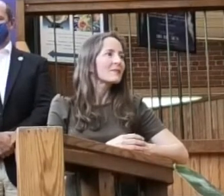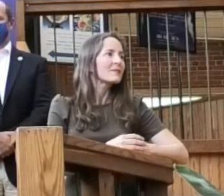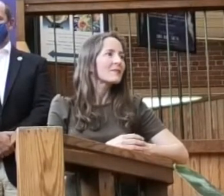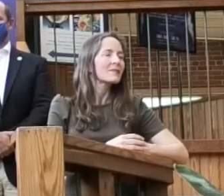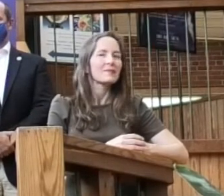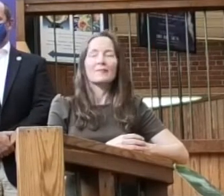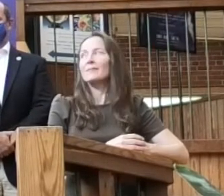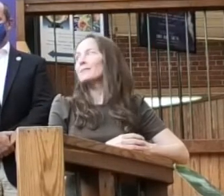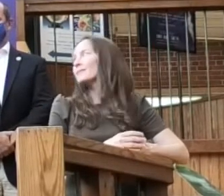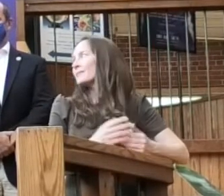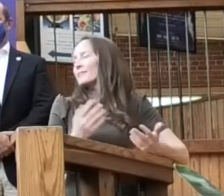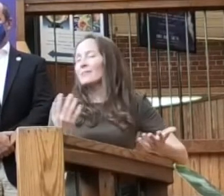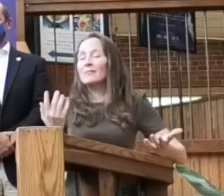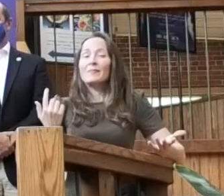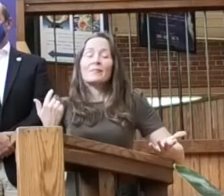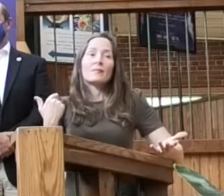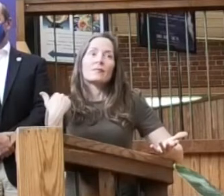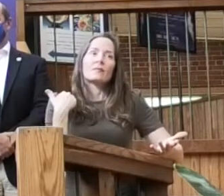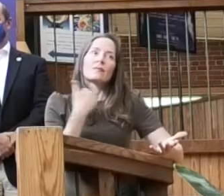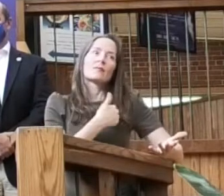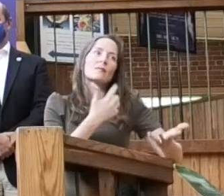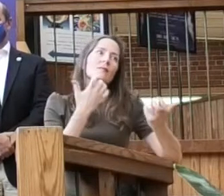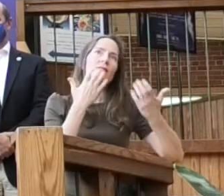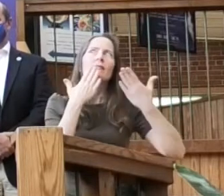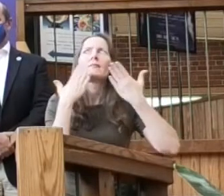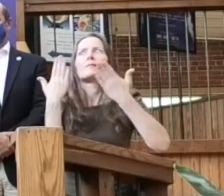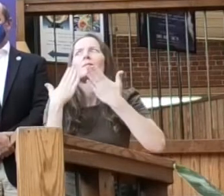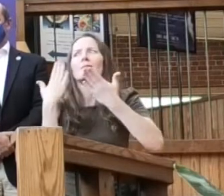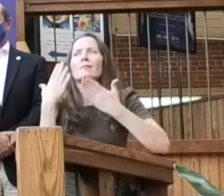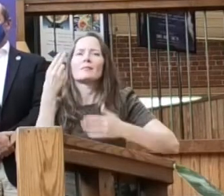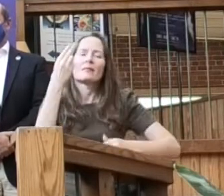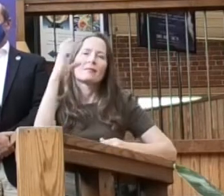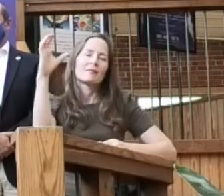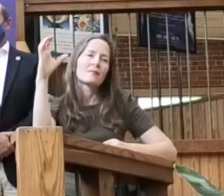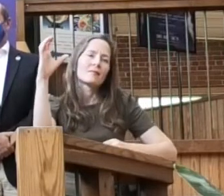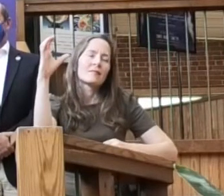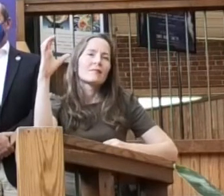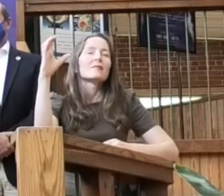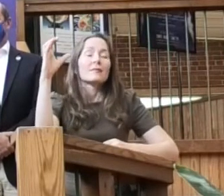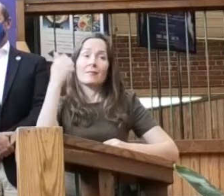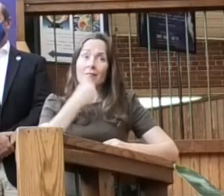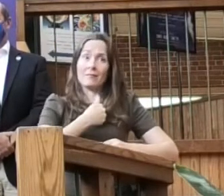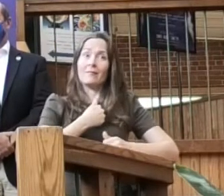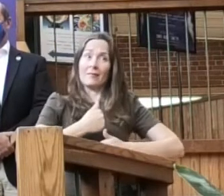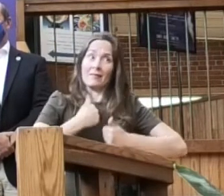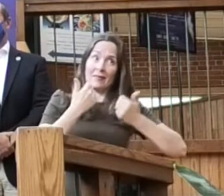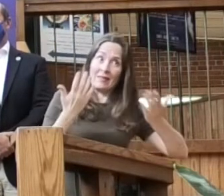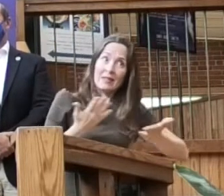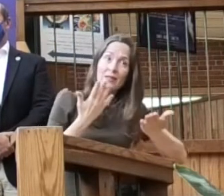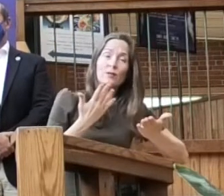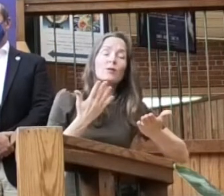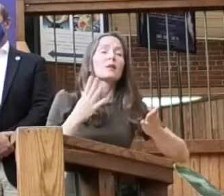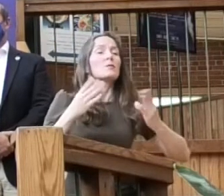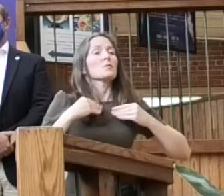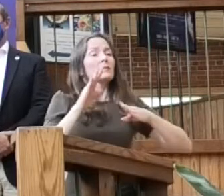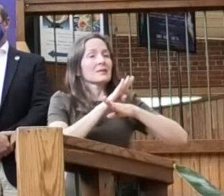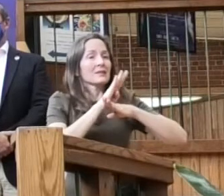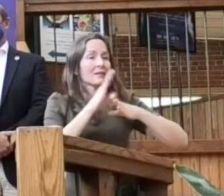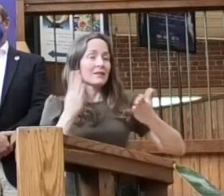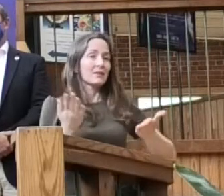Well, we would love to thank Howard County. Being a resident and a business owner here,